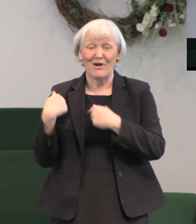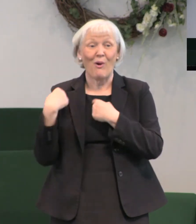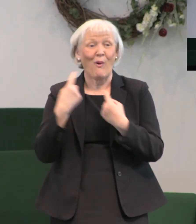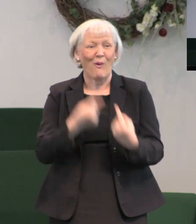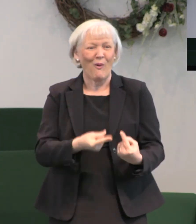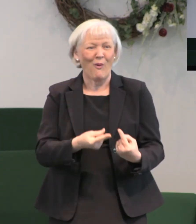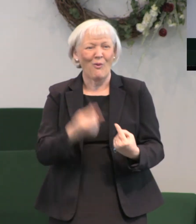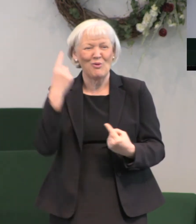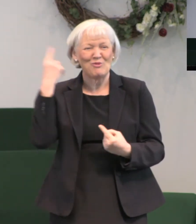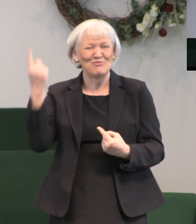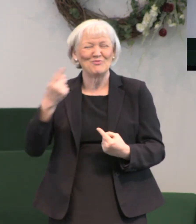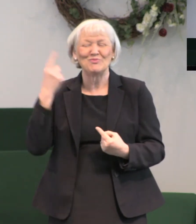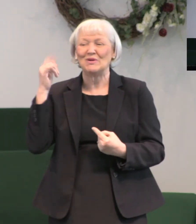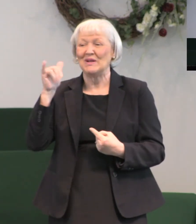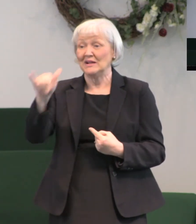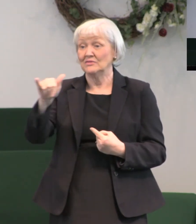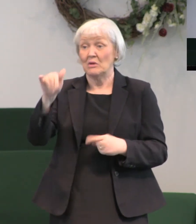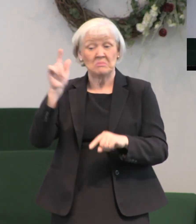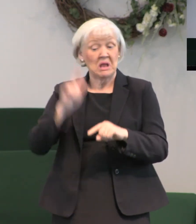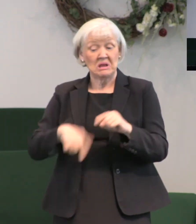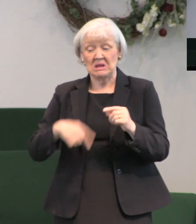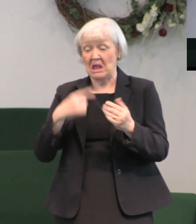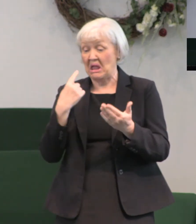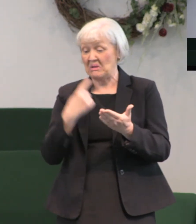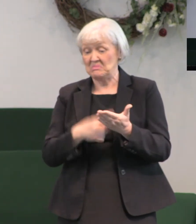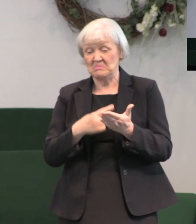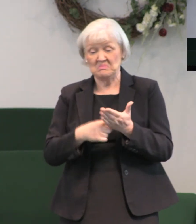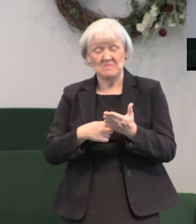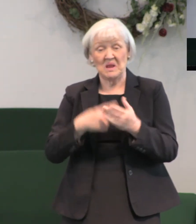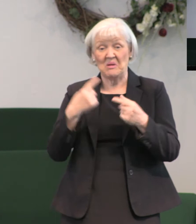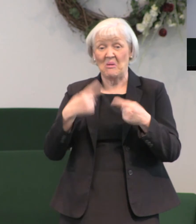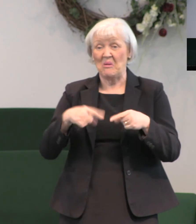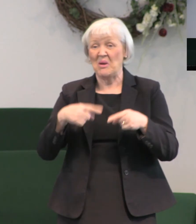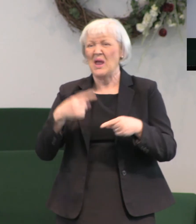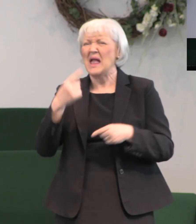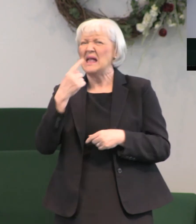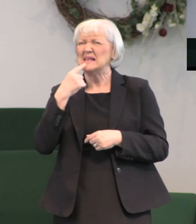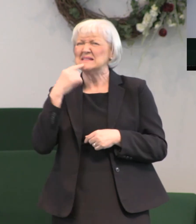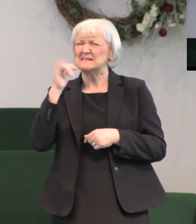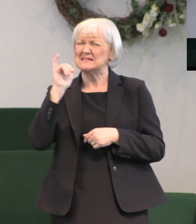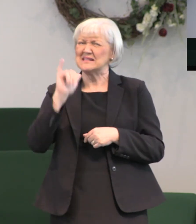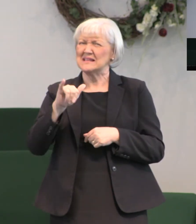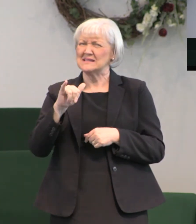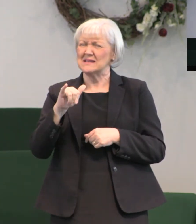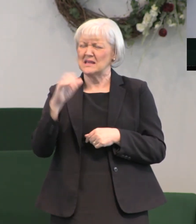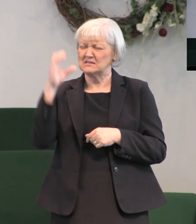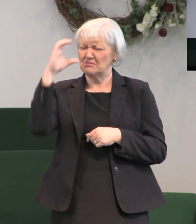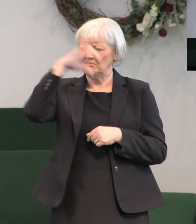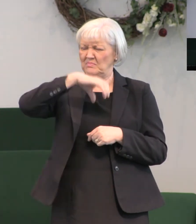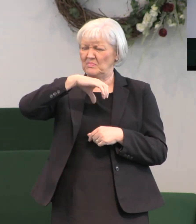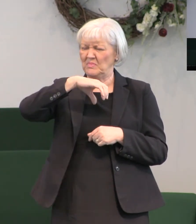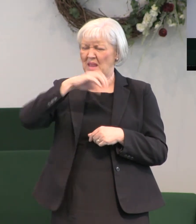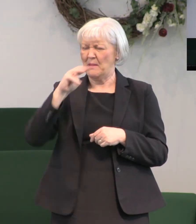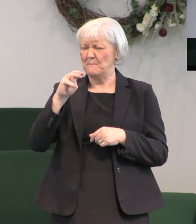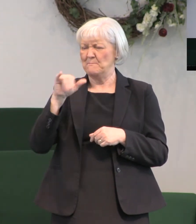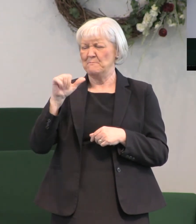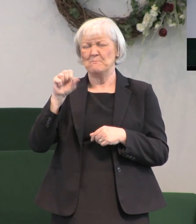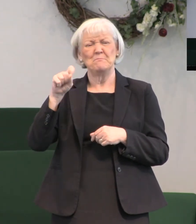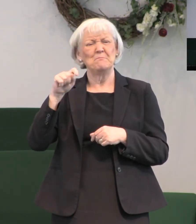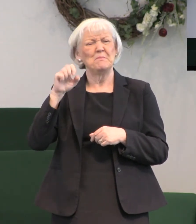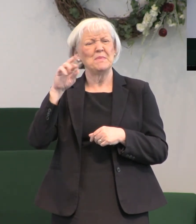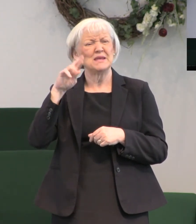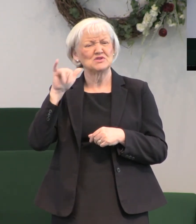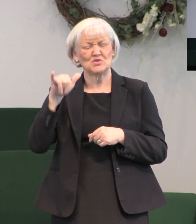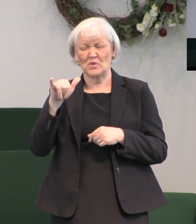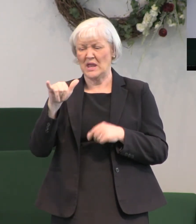It's beyond dispute. He says this is a mystery. And in the Bible, this word